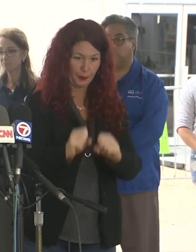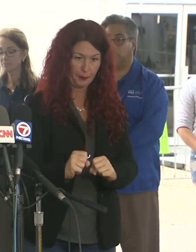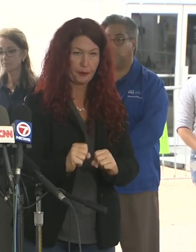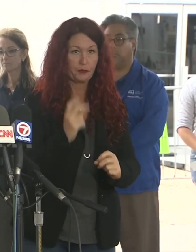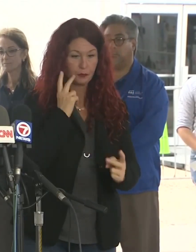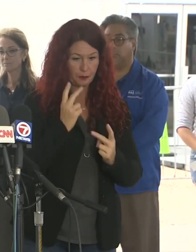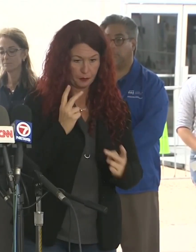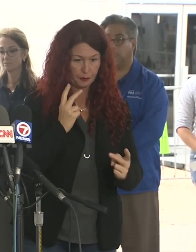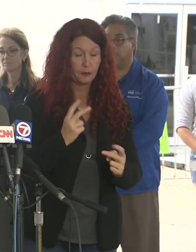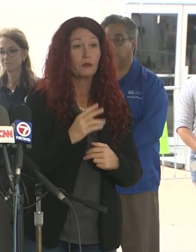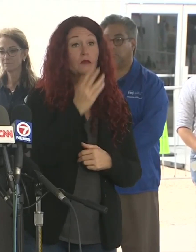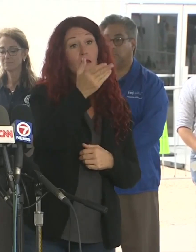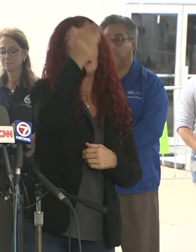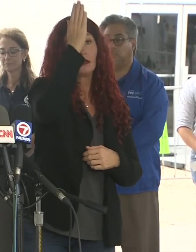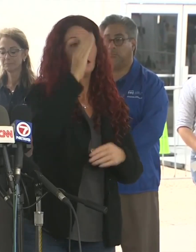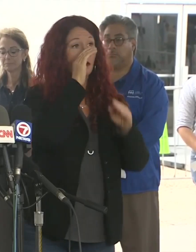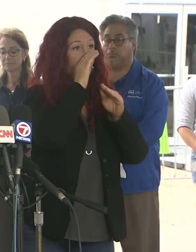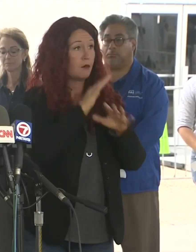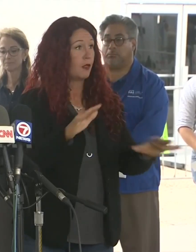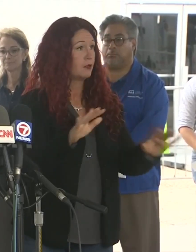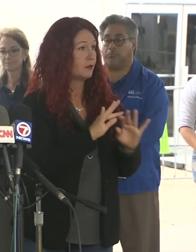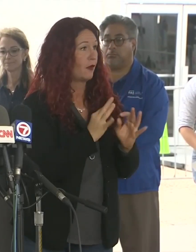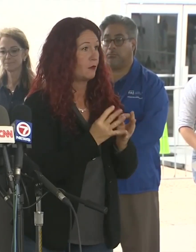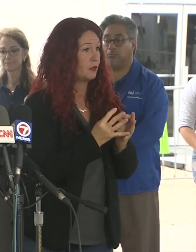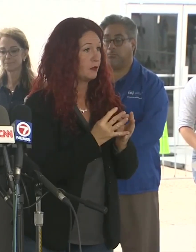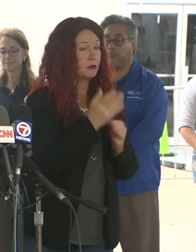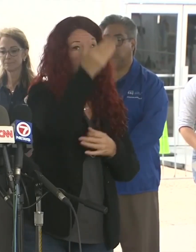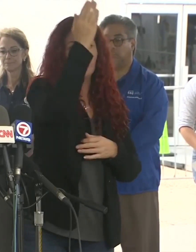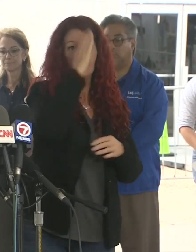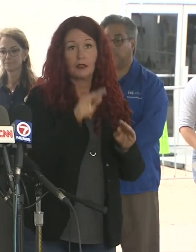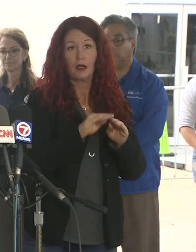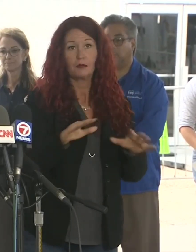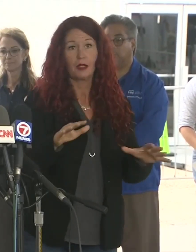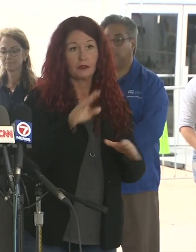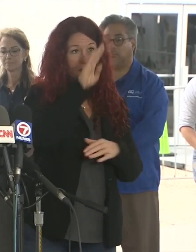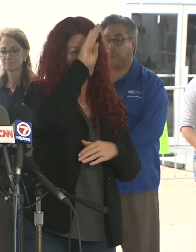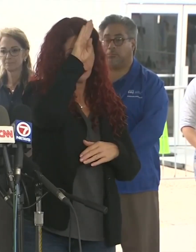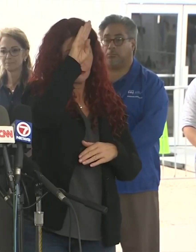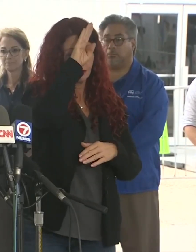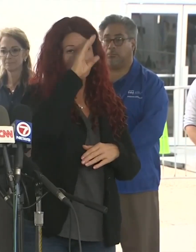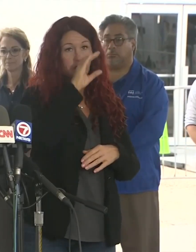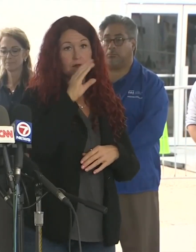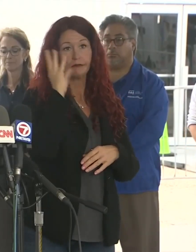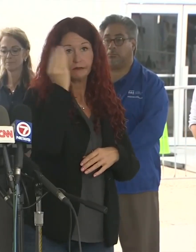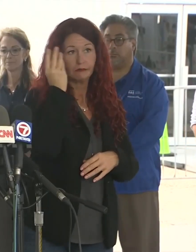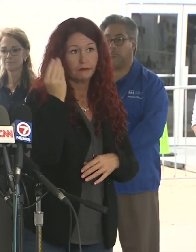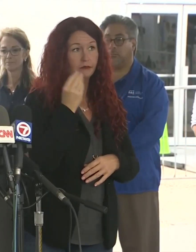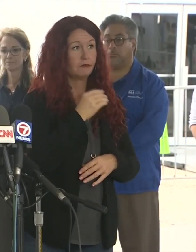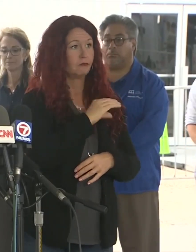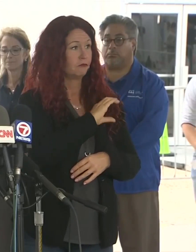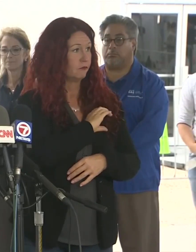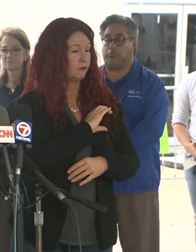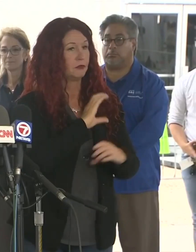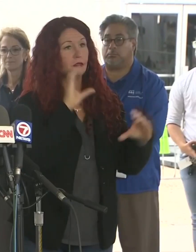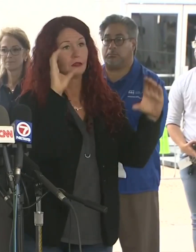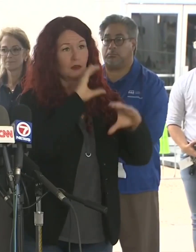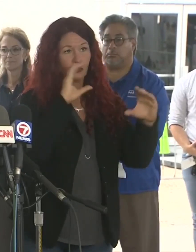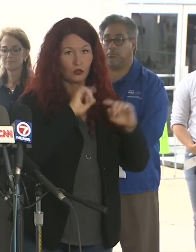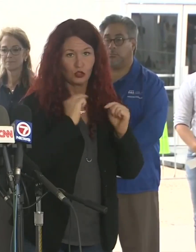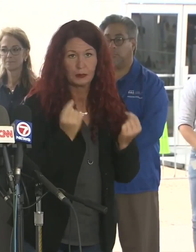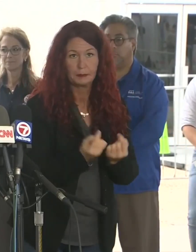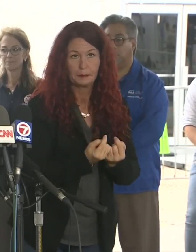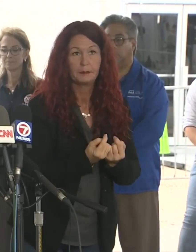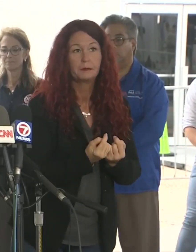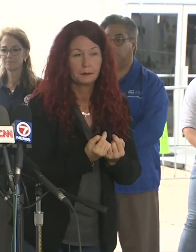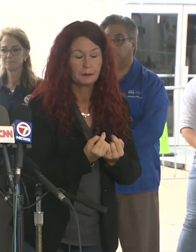God bless the families and our first responders. Good afternoon. Good afternoon. we are at the night of day 13.